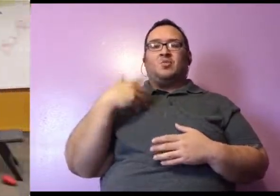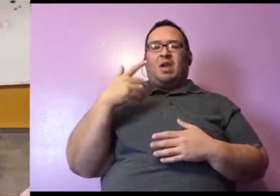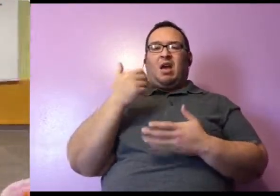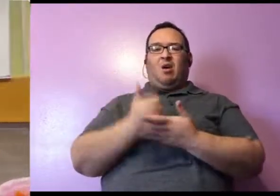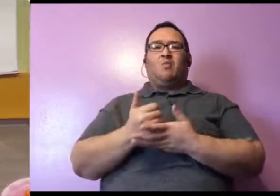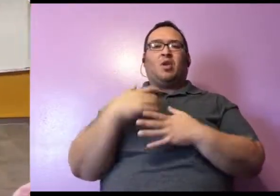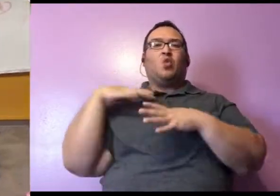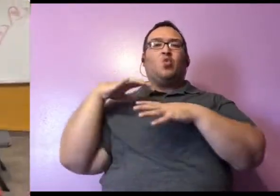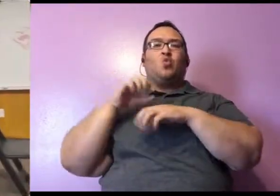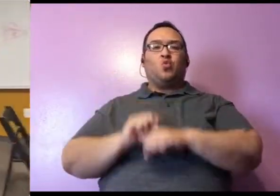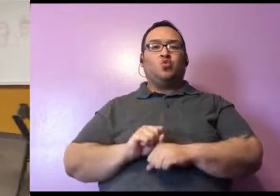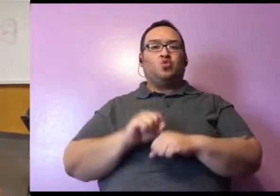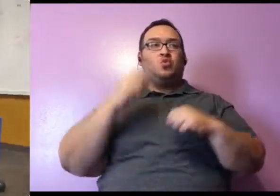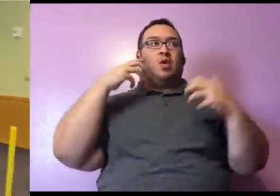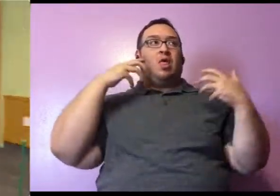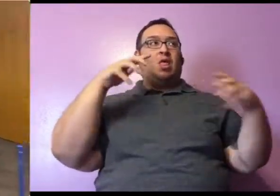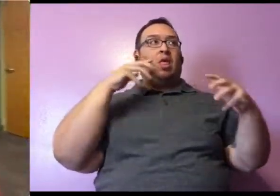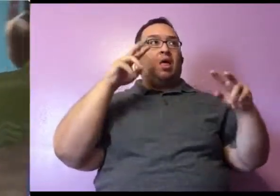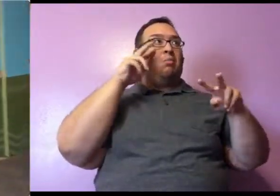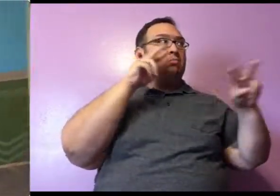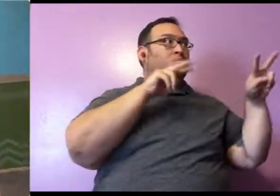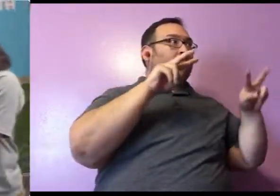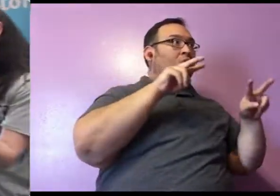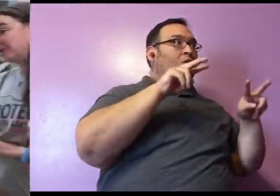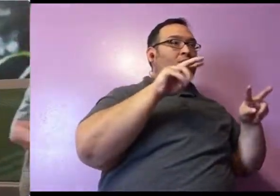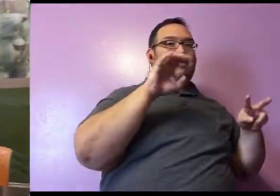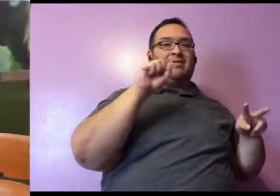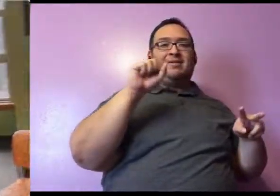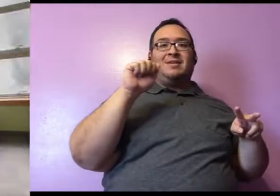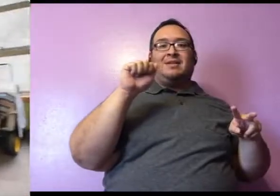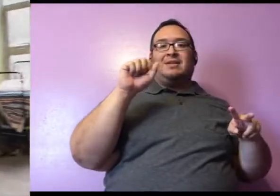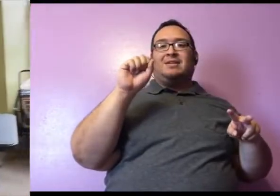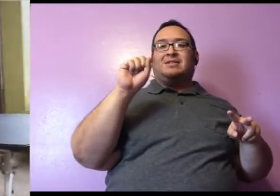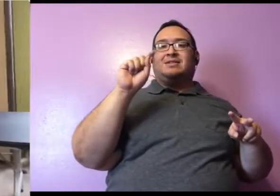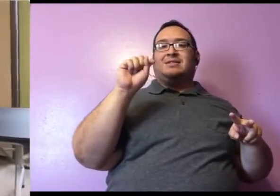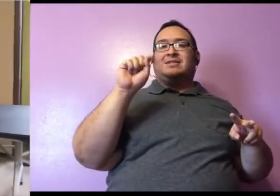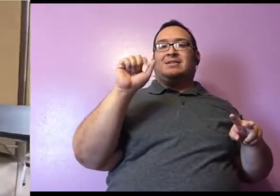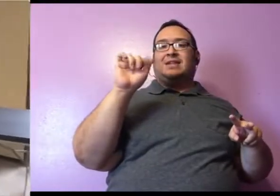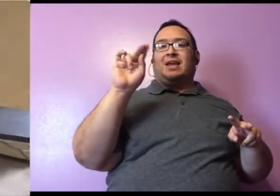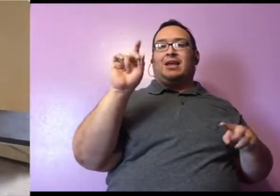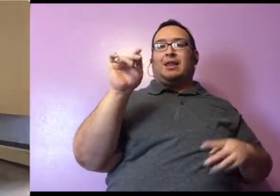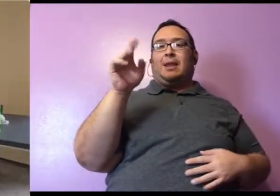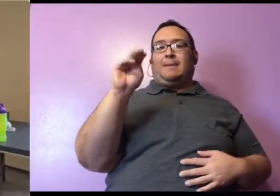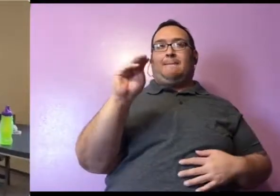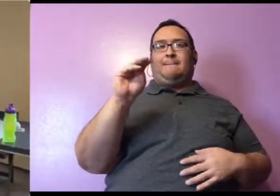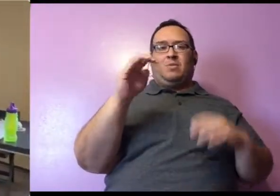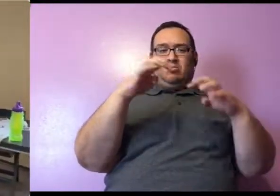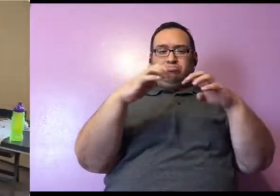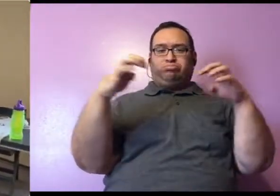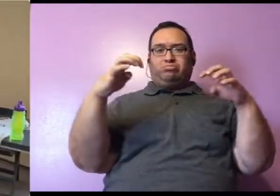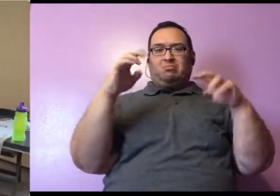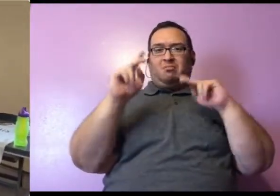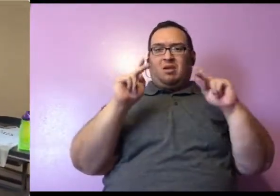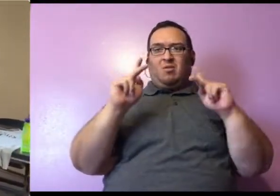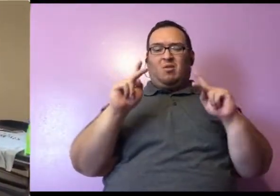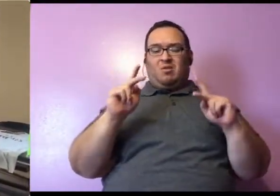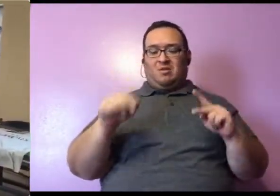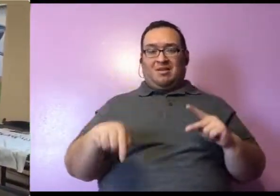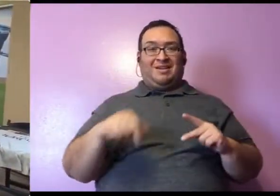stadium. And Colleen can tell you a little bit about what went into that work. Yeah, so that was super fun training. Something I haven't actually gotten